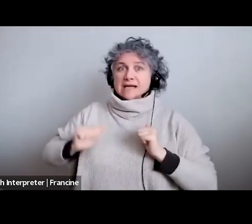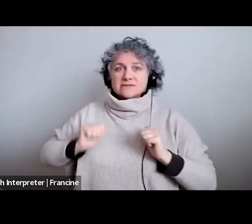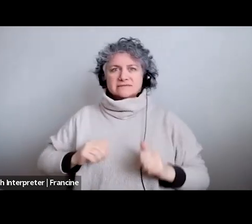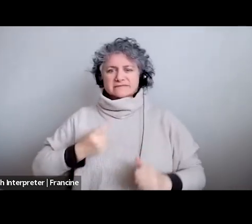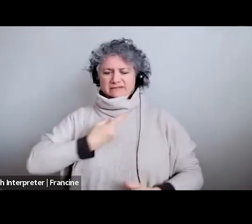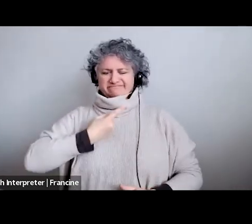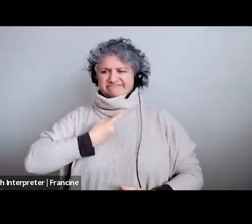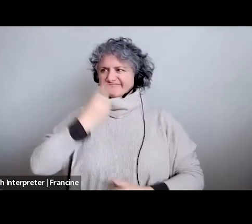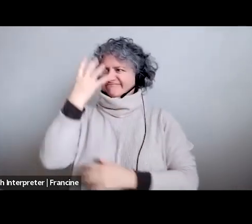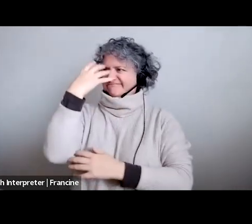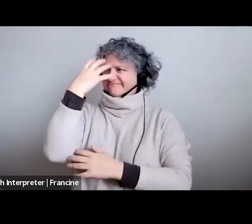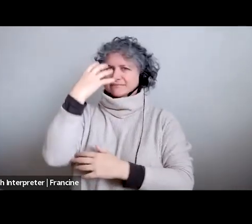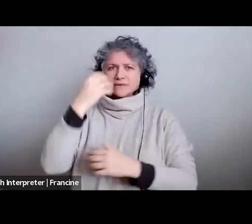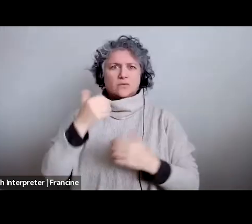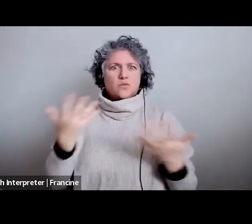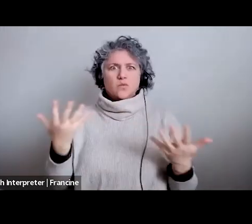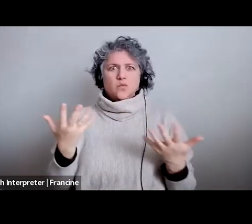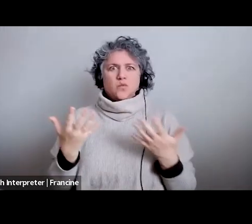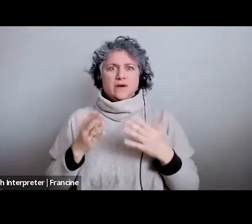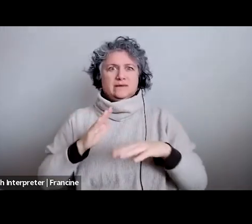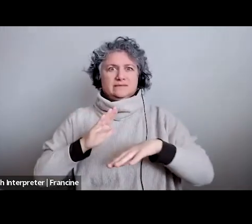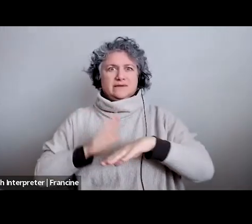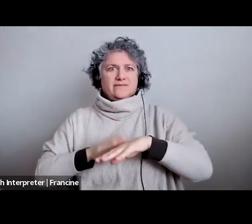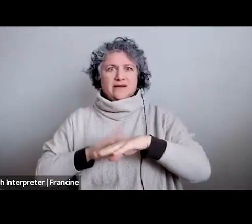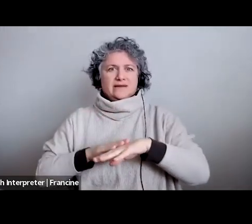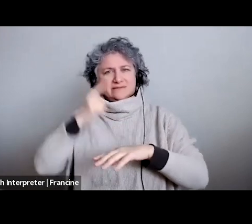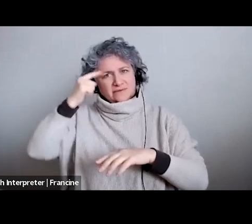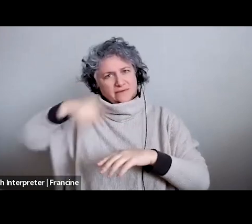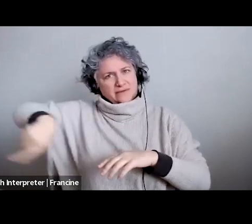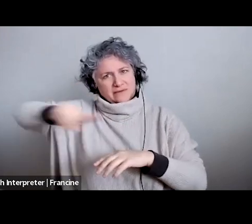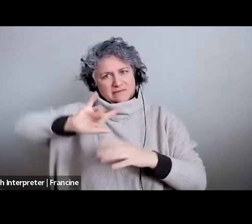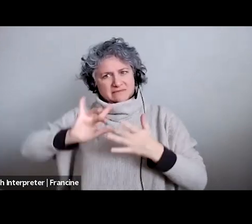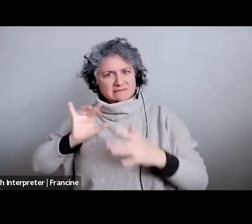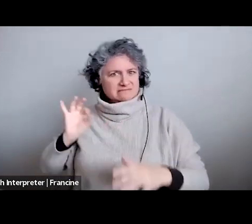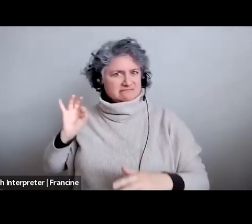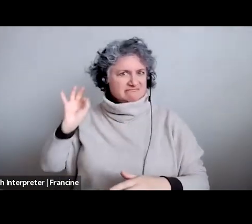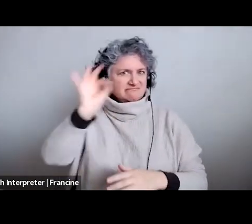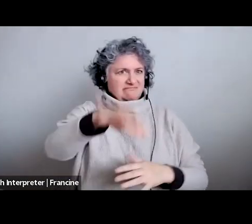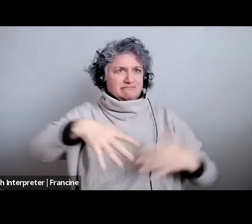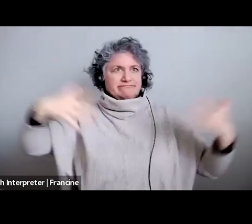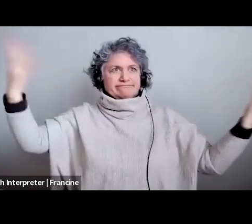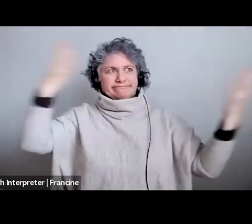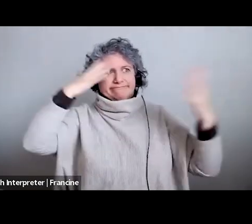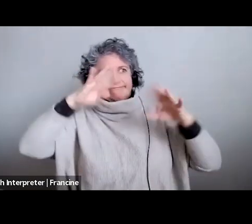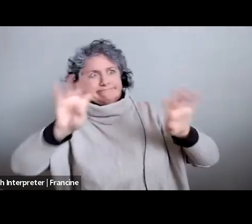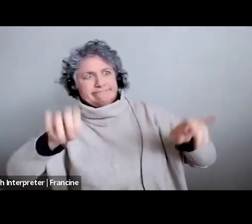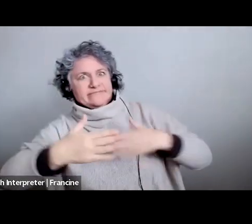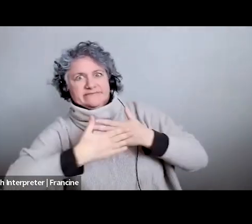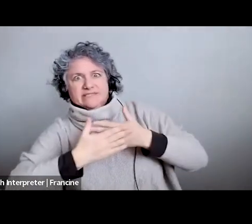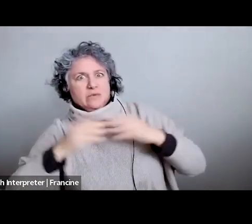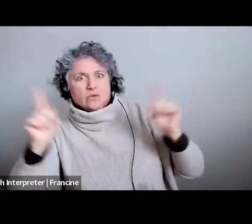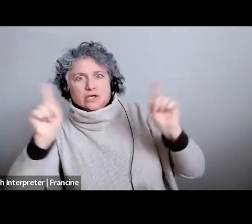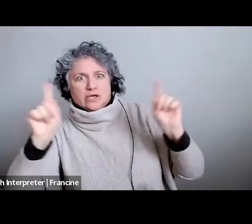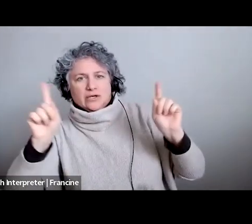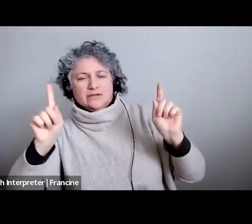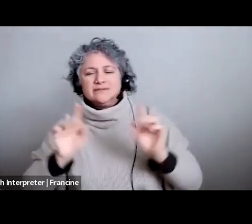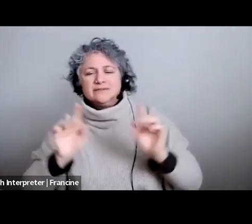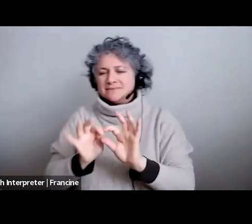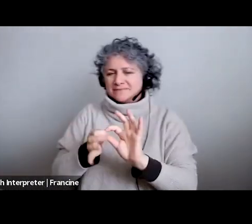feeling like they're sending tape out blind into the universe and they never know what happens with it well i would hope that